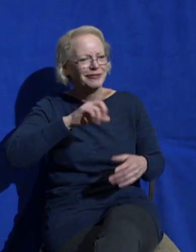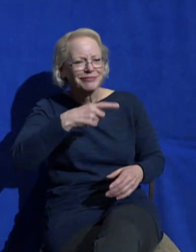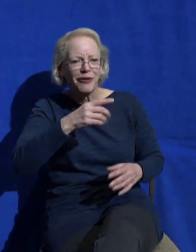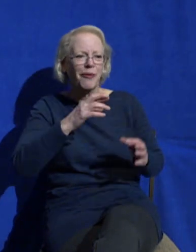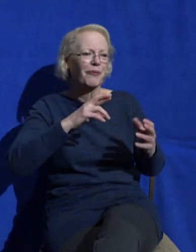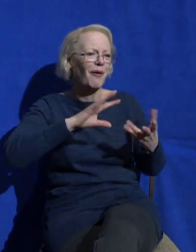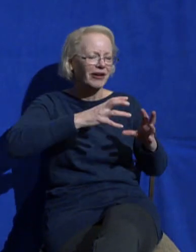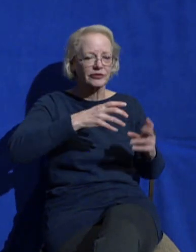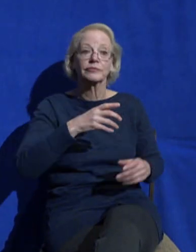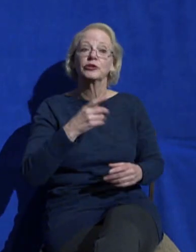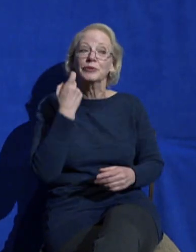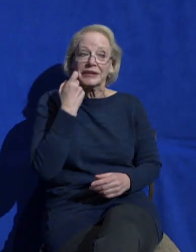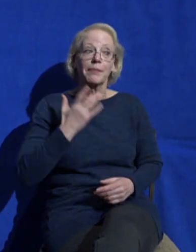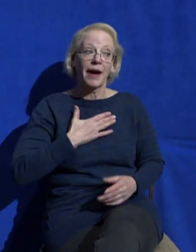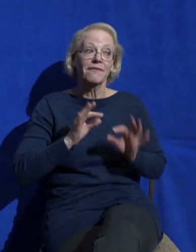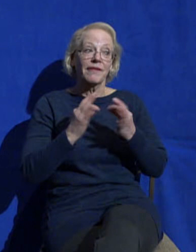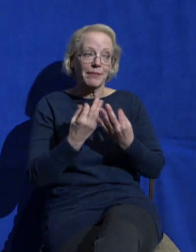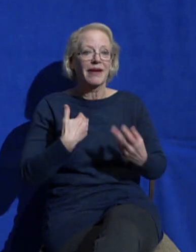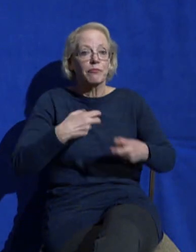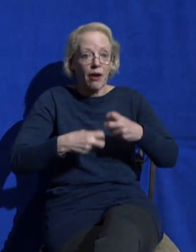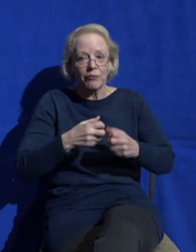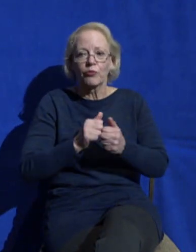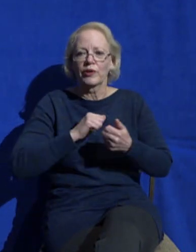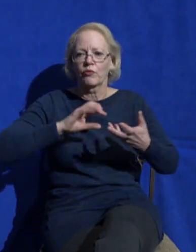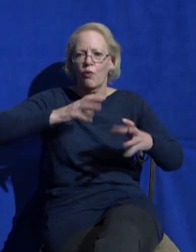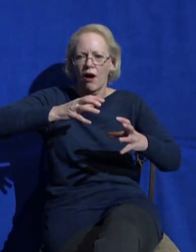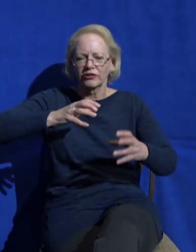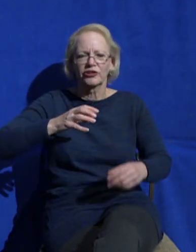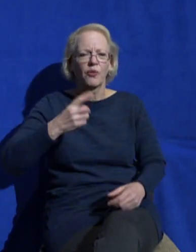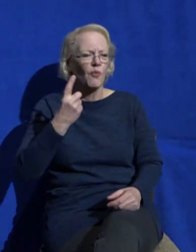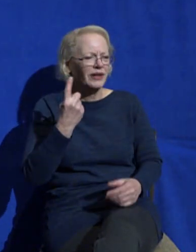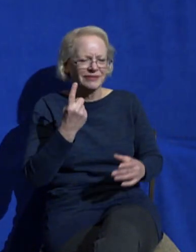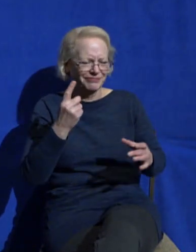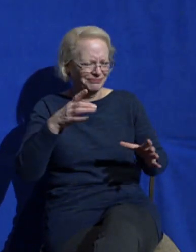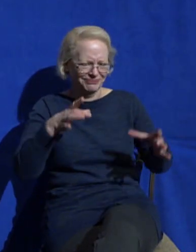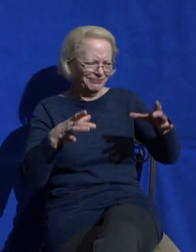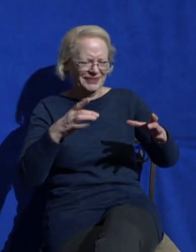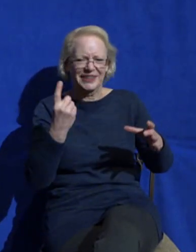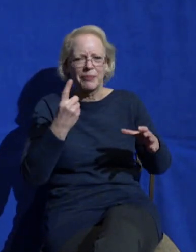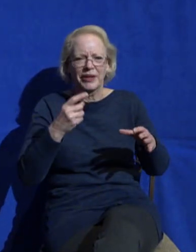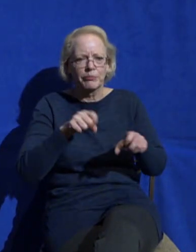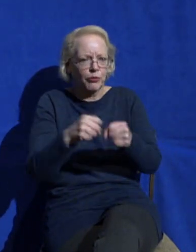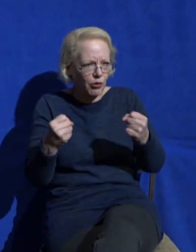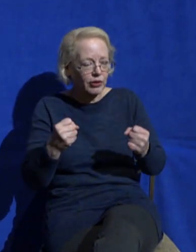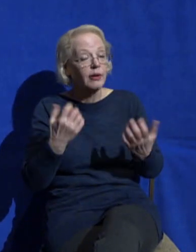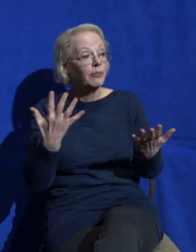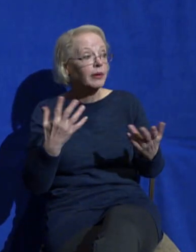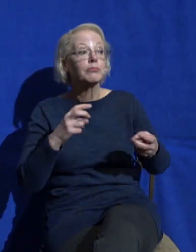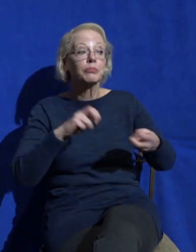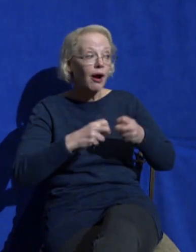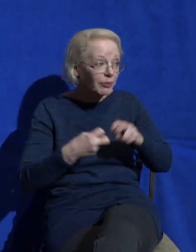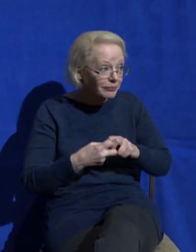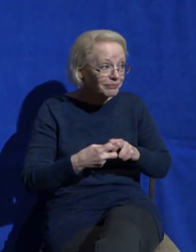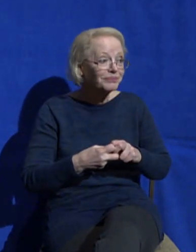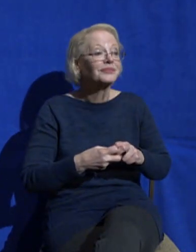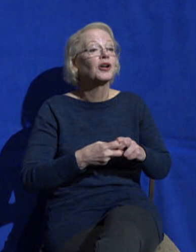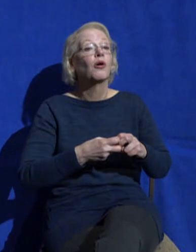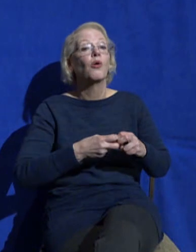with our washing machine. I guess one of the little rods or something like that broke. But the problem was our washing machine kept getting